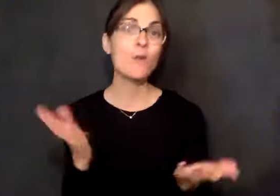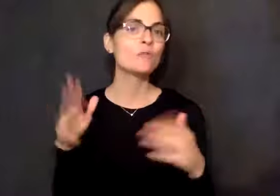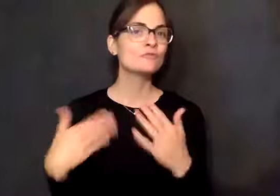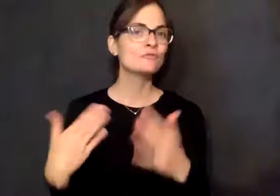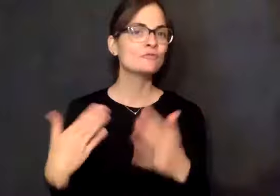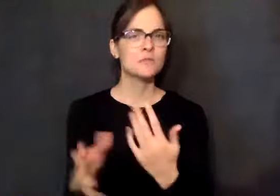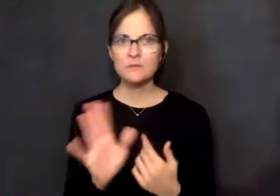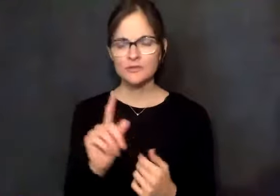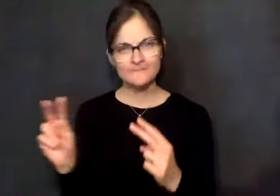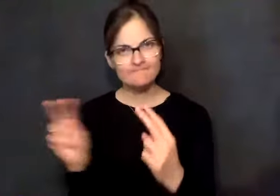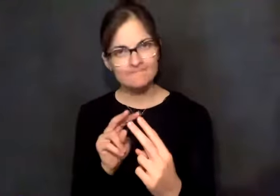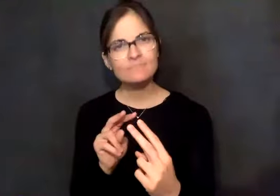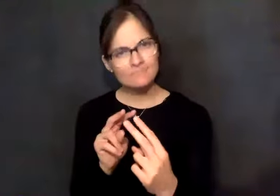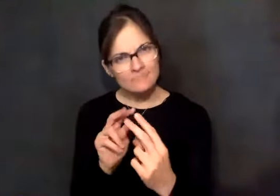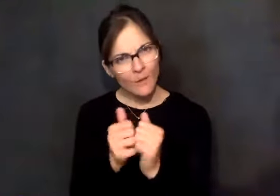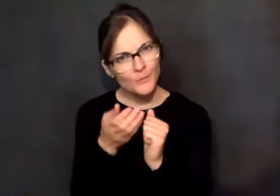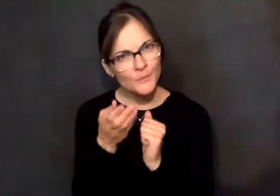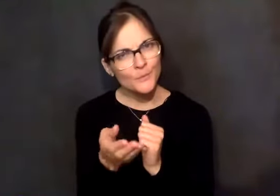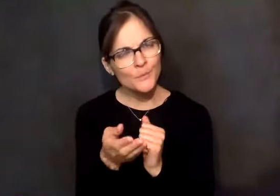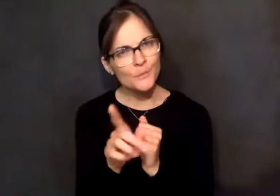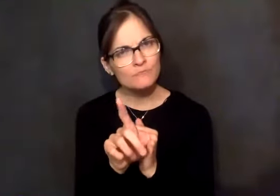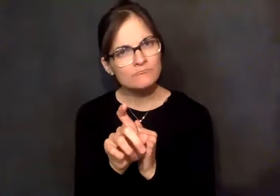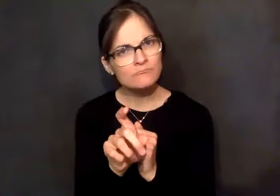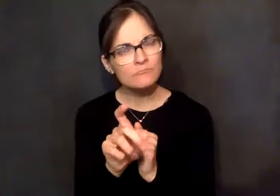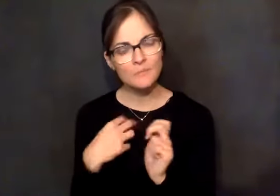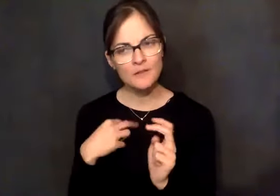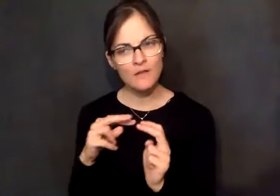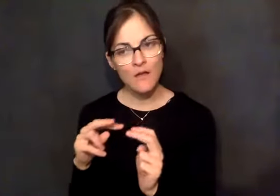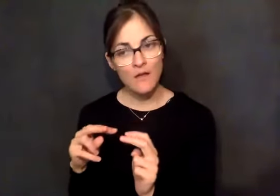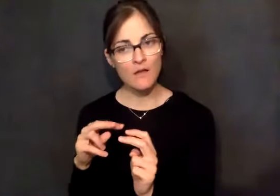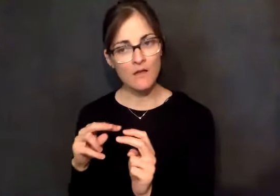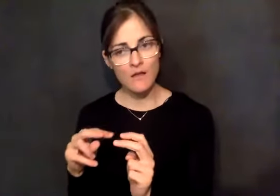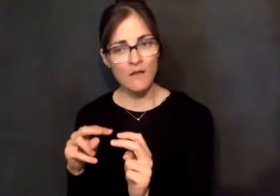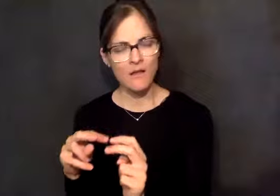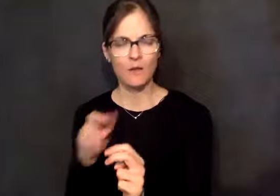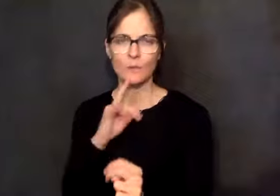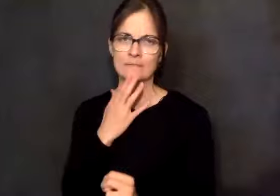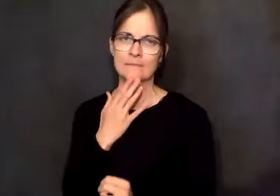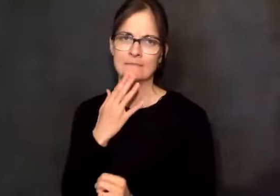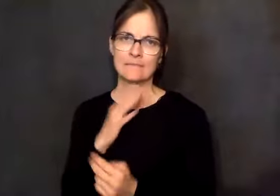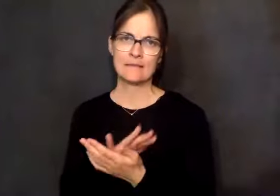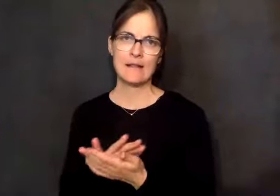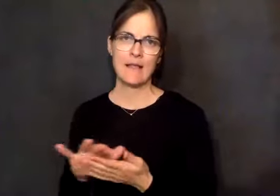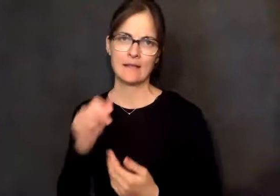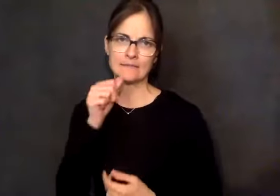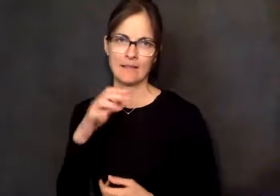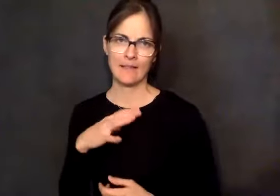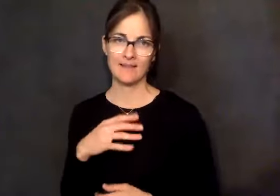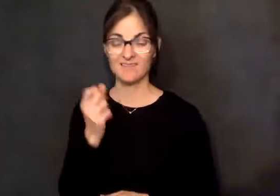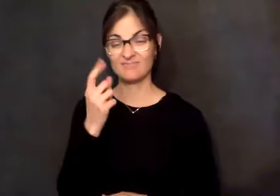say, fine. You go on. Well, it wasn't like that. She acted like she really meant it. And so she was such a nice lady. The only thing